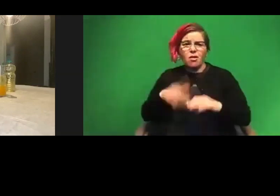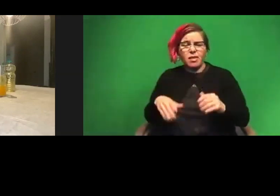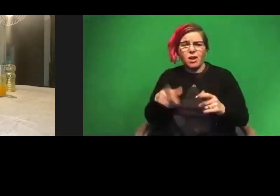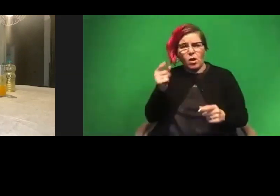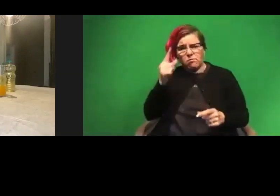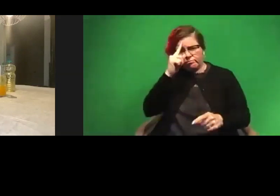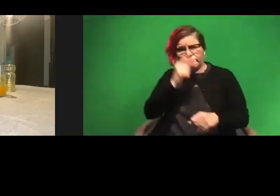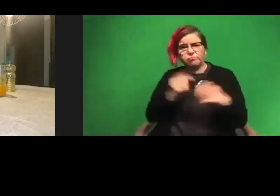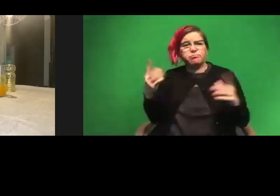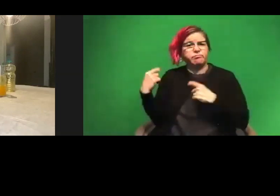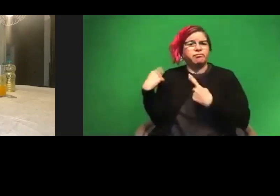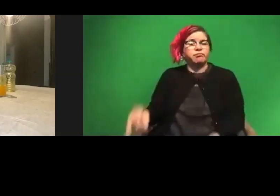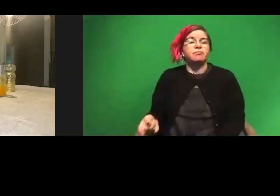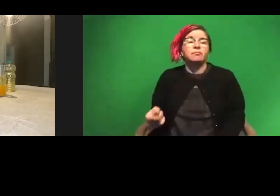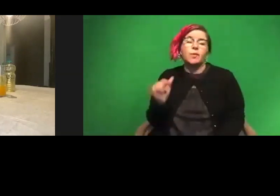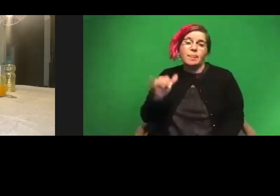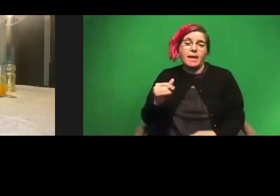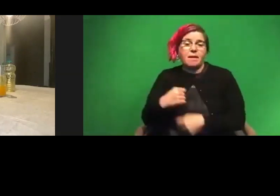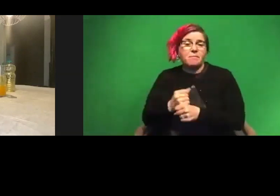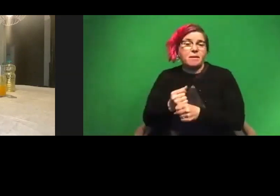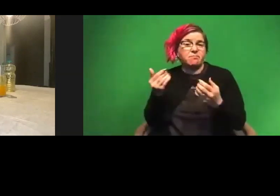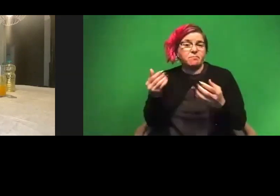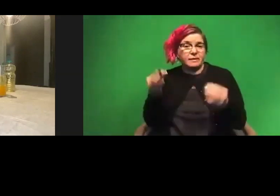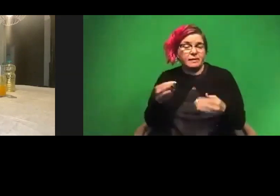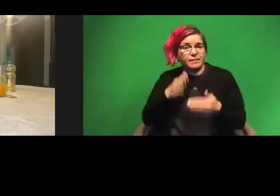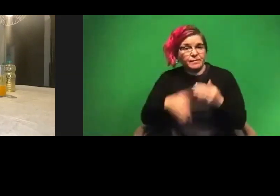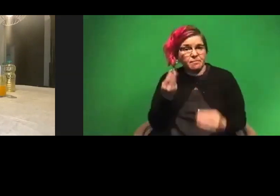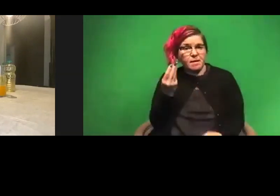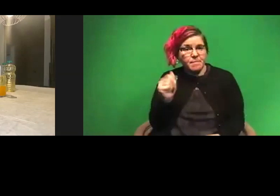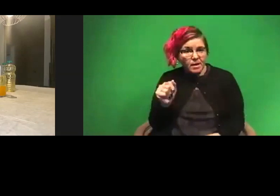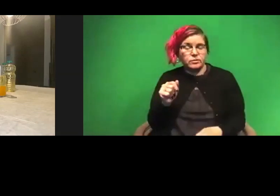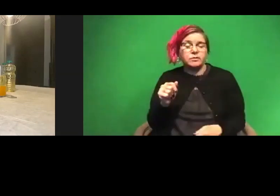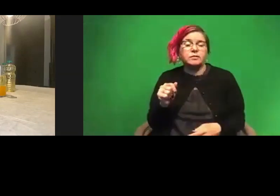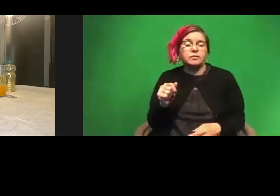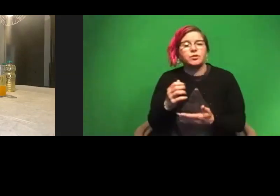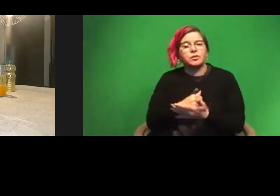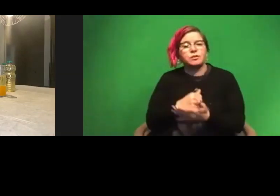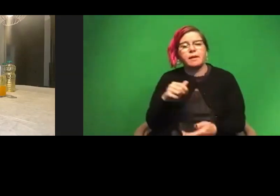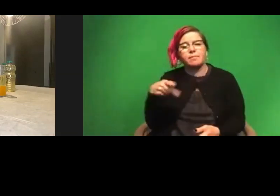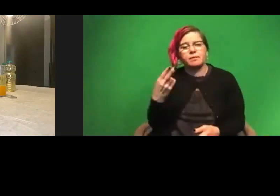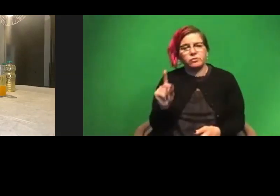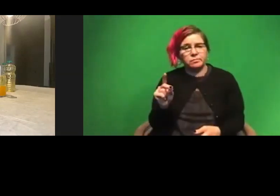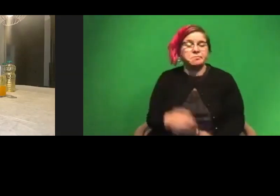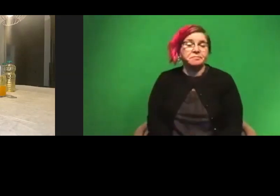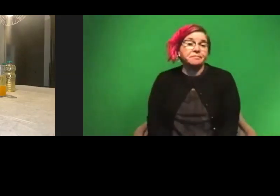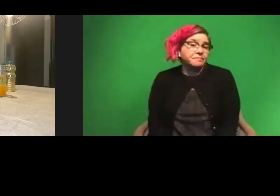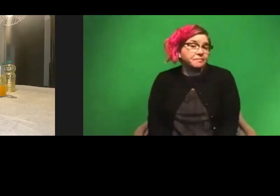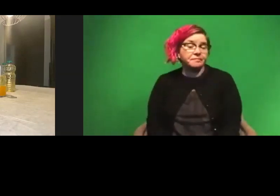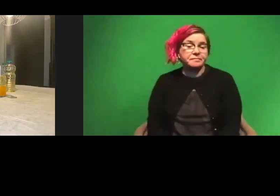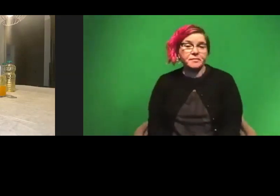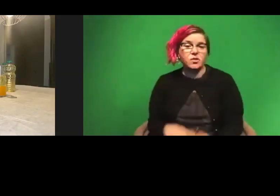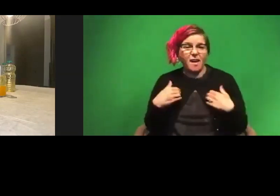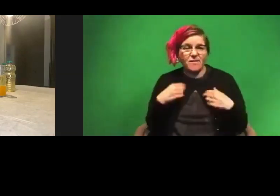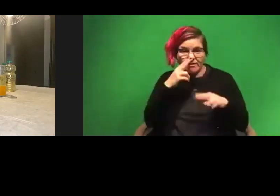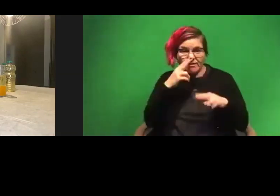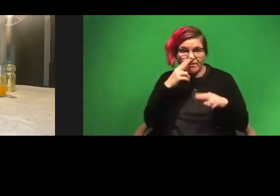So that actually made me decide to finish my masters and earn my doctorate. So just, you know, having fun with